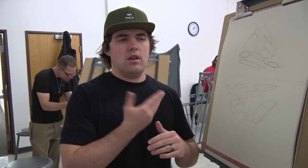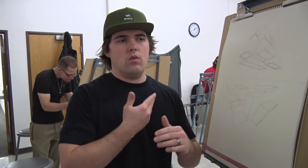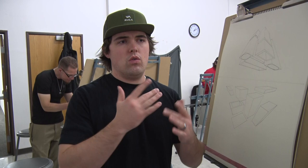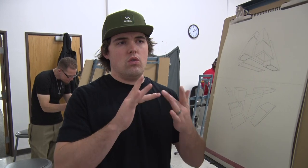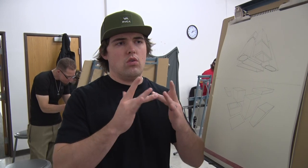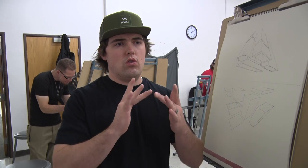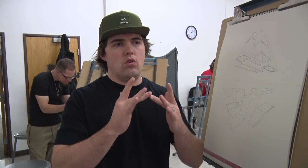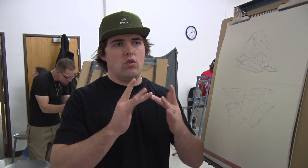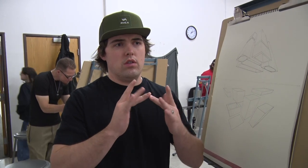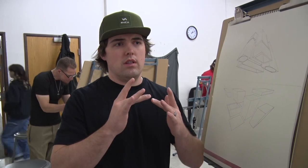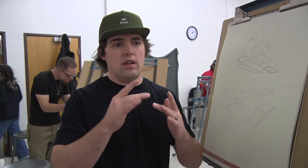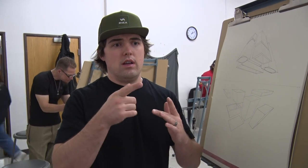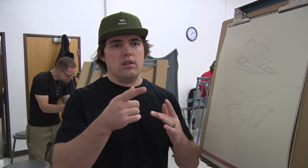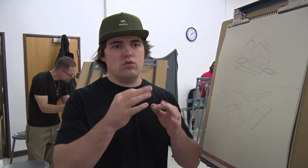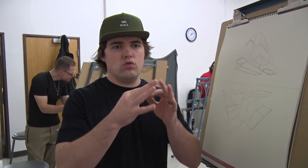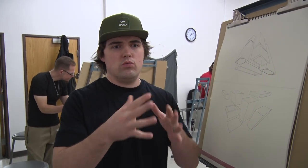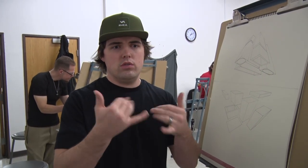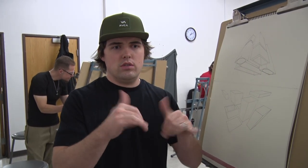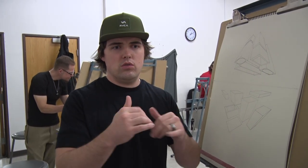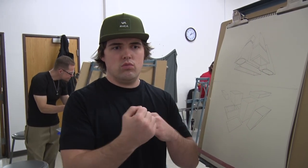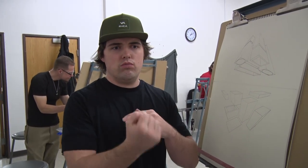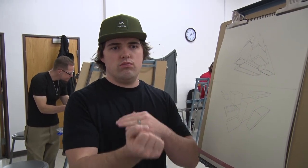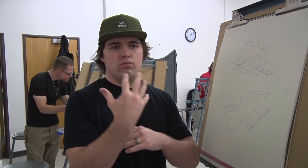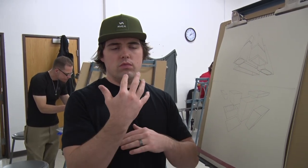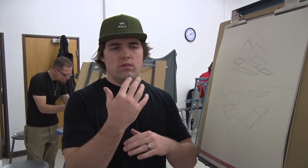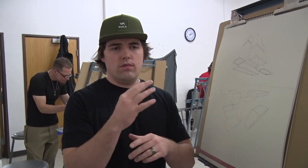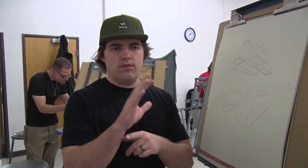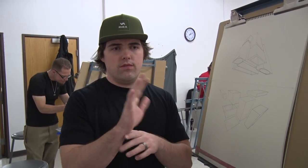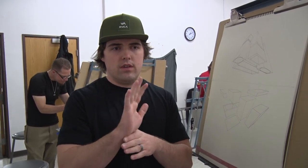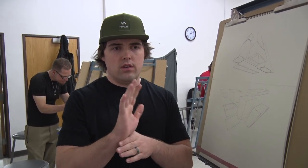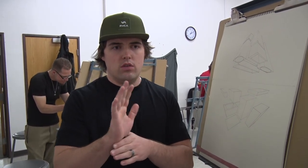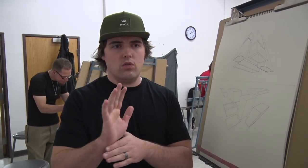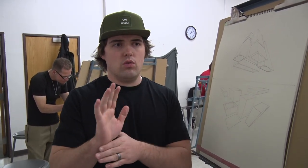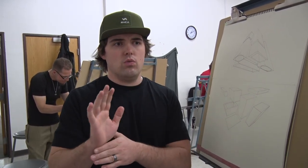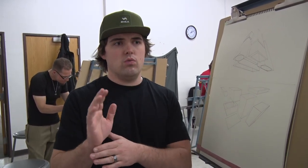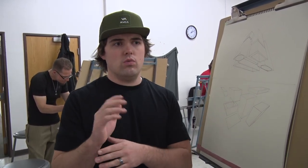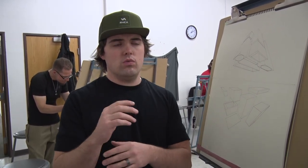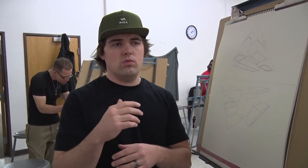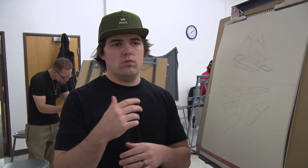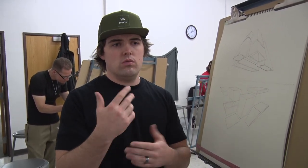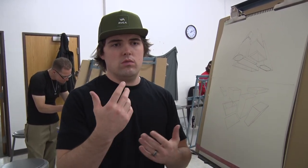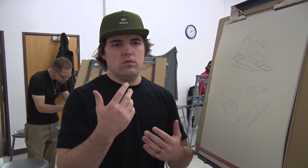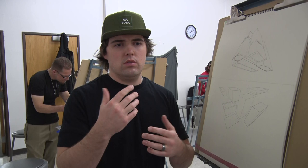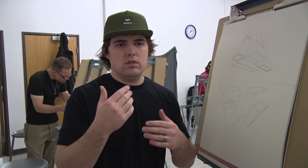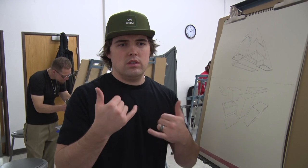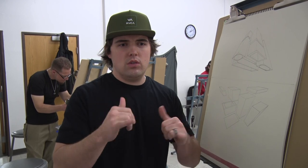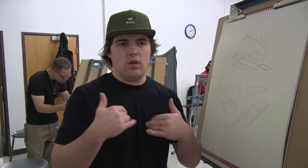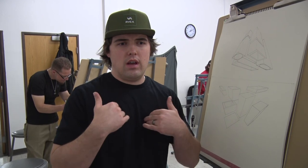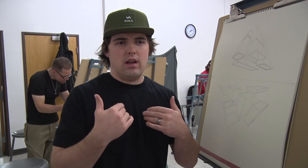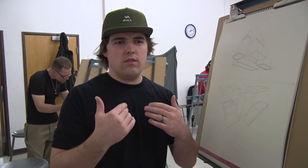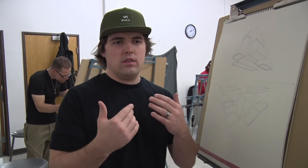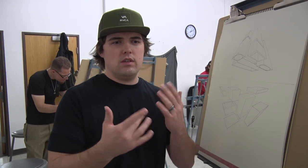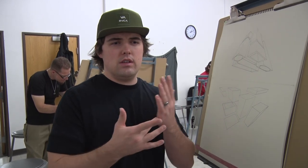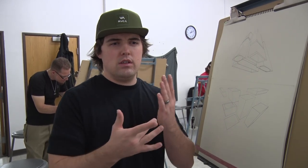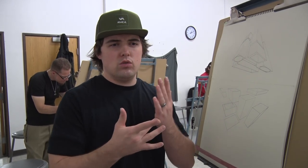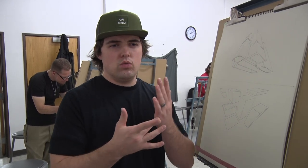It doesn't matter what it is, the university wants you to have access, and so they provide interpreters that can do videos and